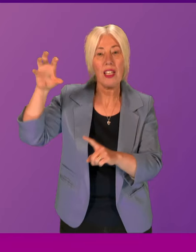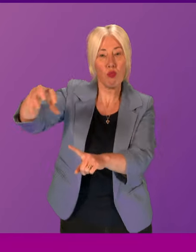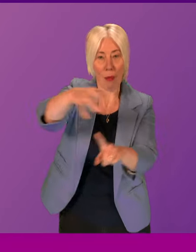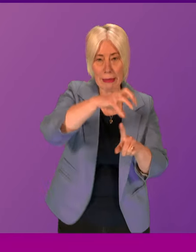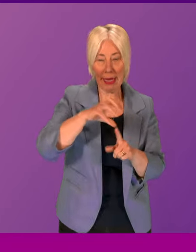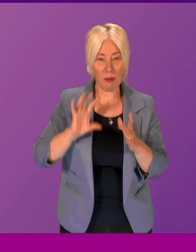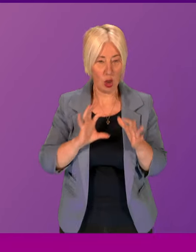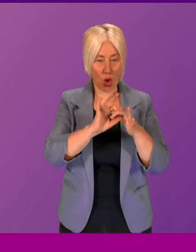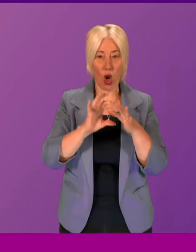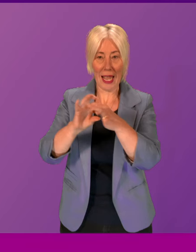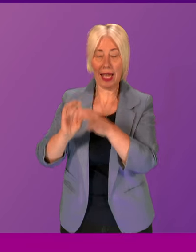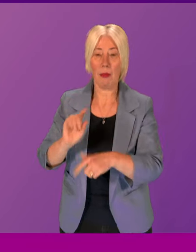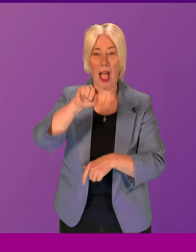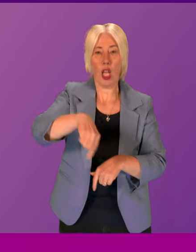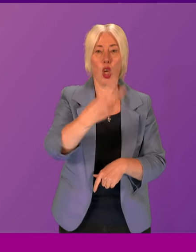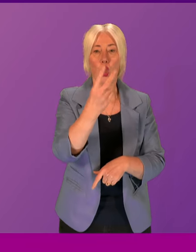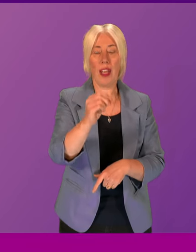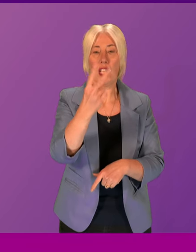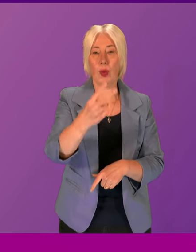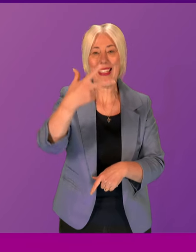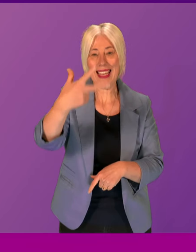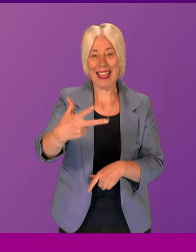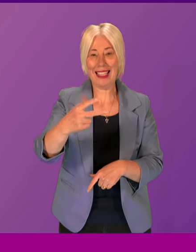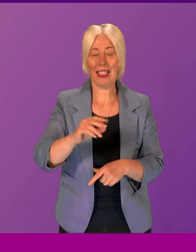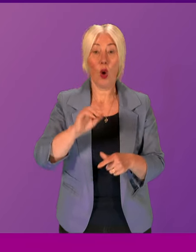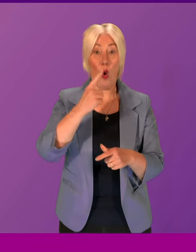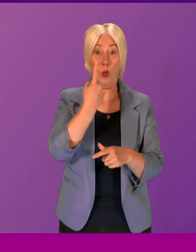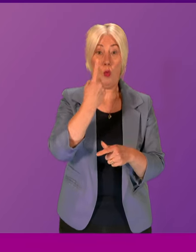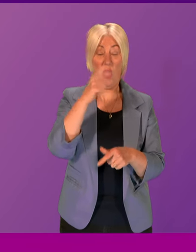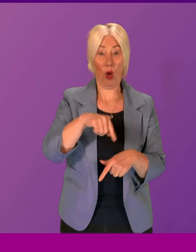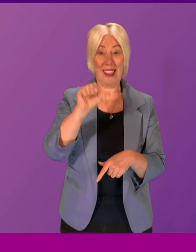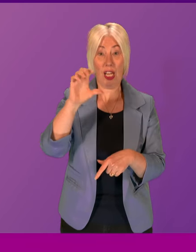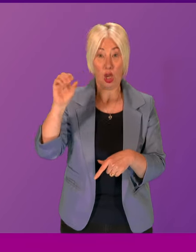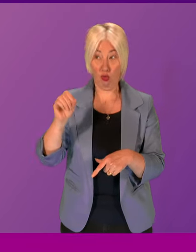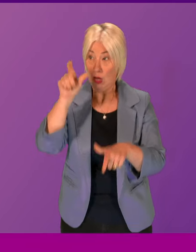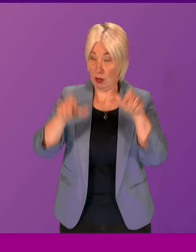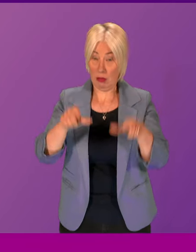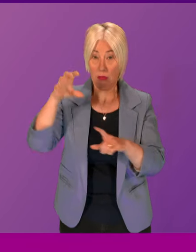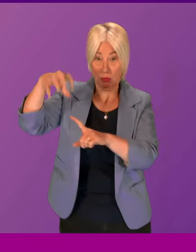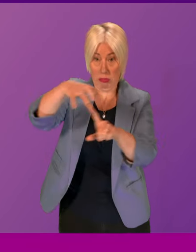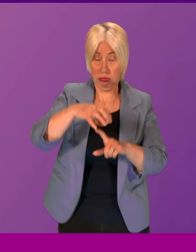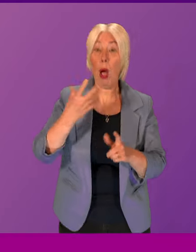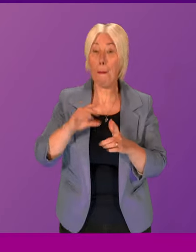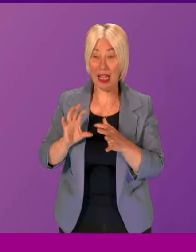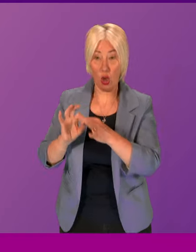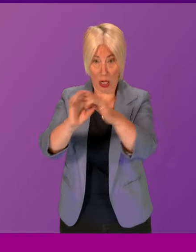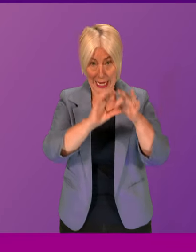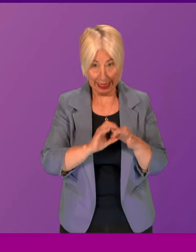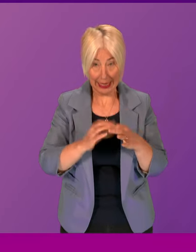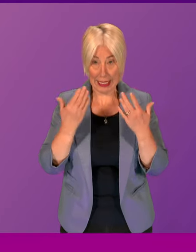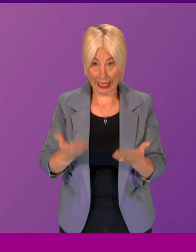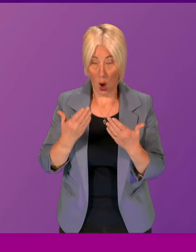by 2028. So far, over 36,100 premises have been connected and the remainder will be phased between now